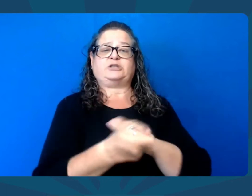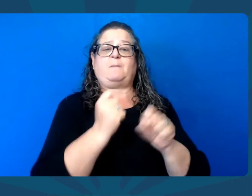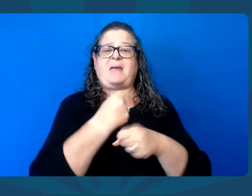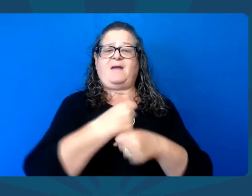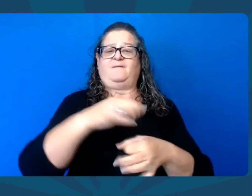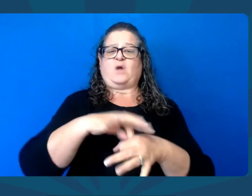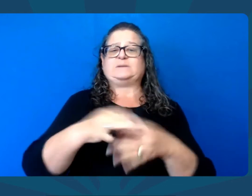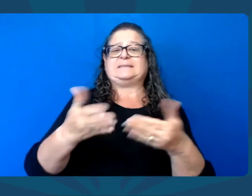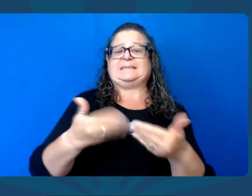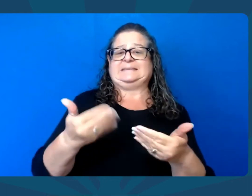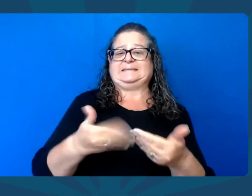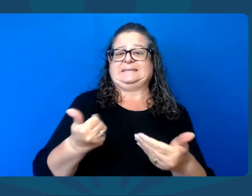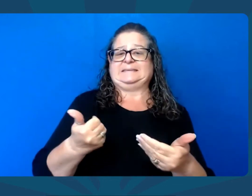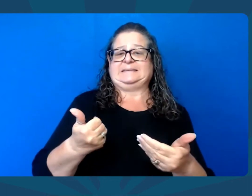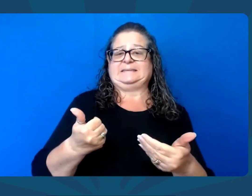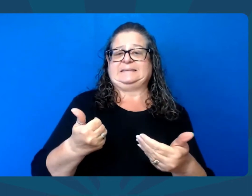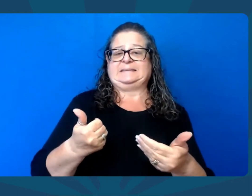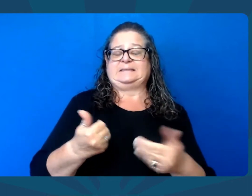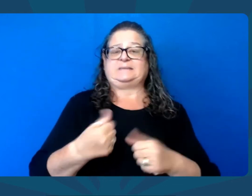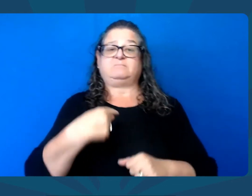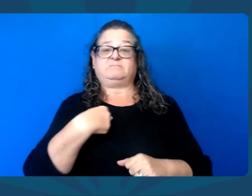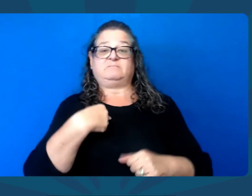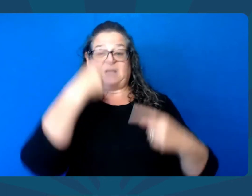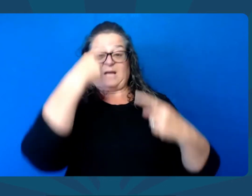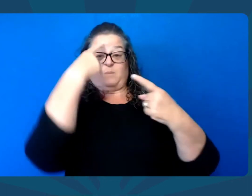I will support changes that make voting easier.